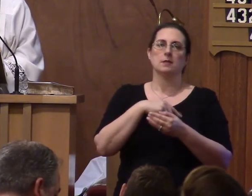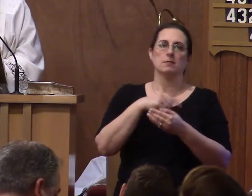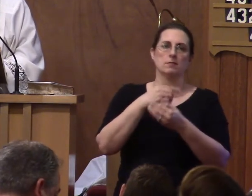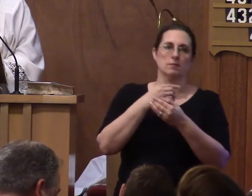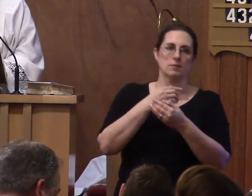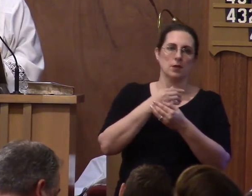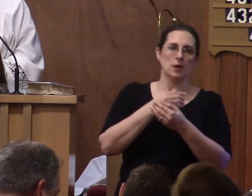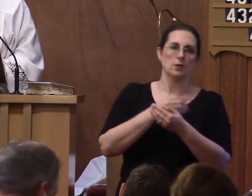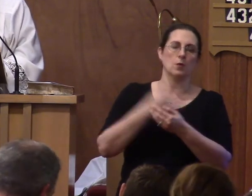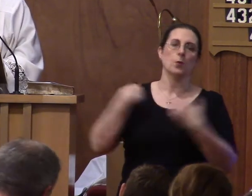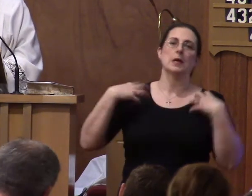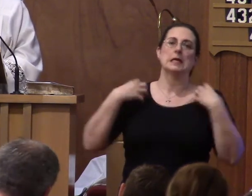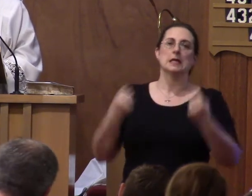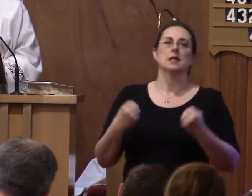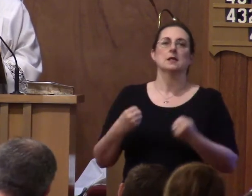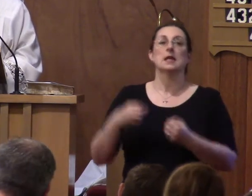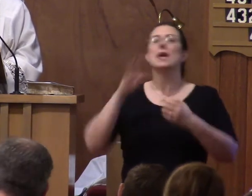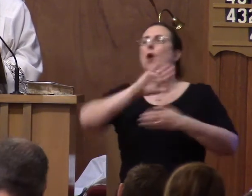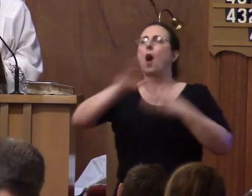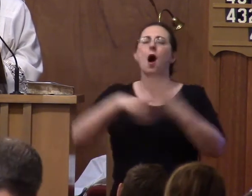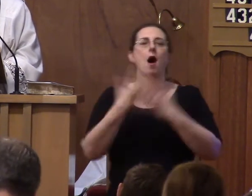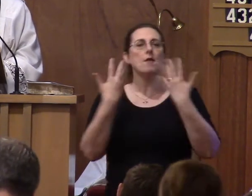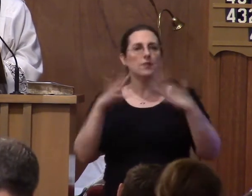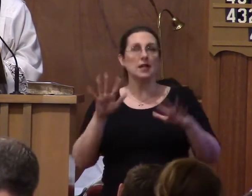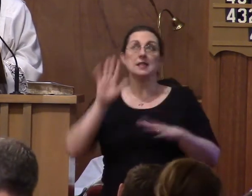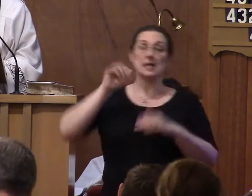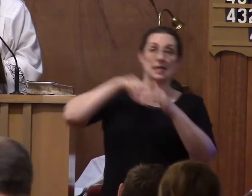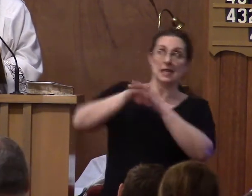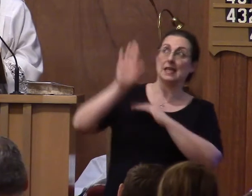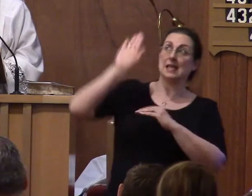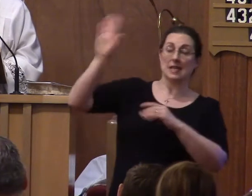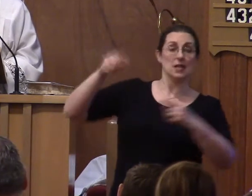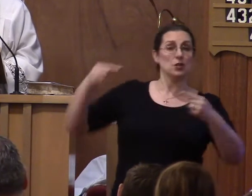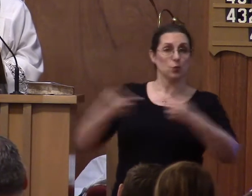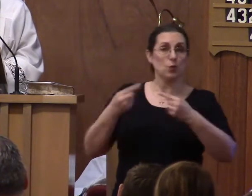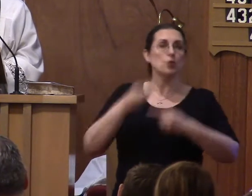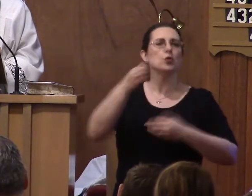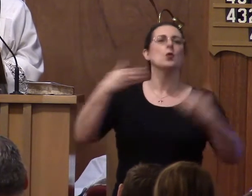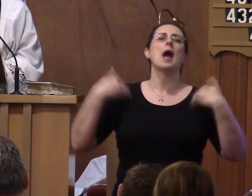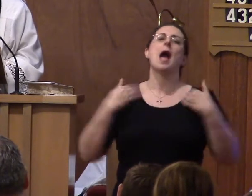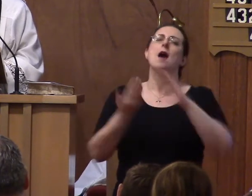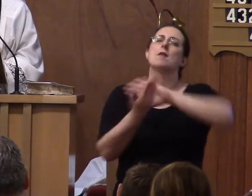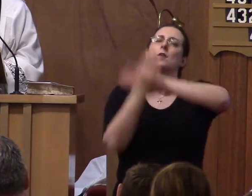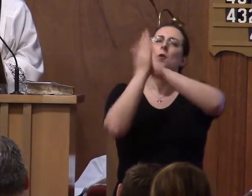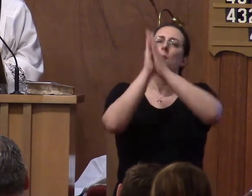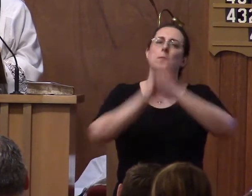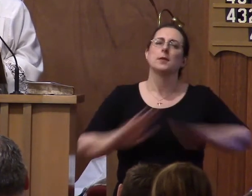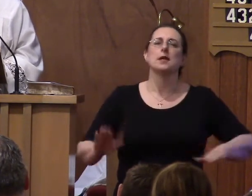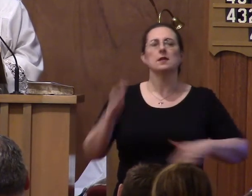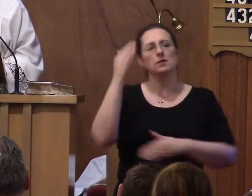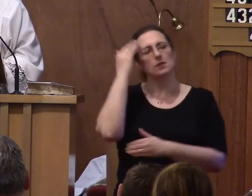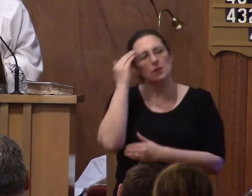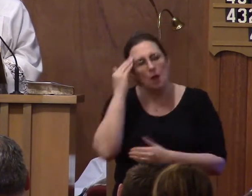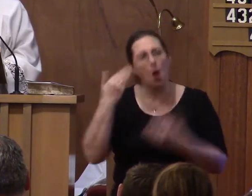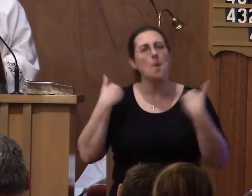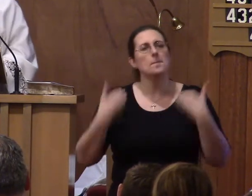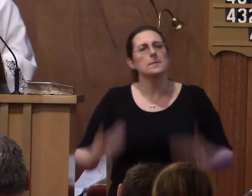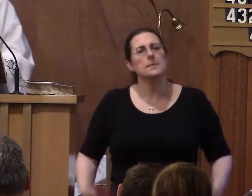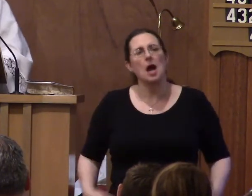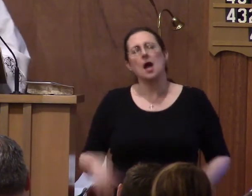friends. In the wounds of Jesus you have peace, absolute peace of mind, body, conscience, and